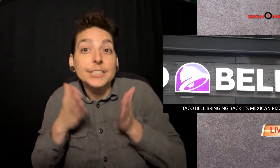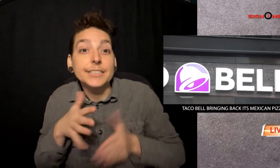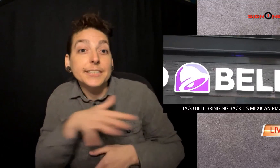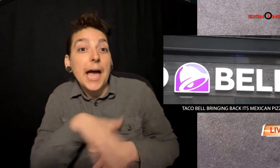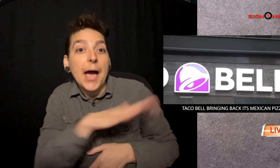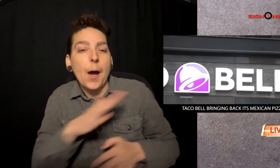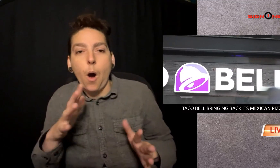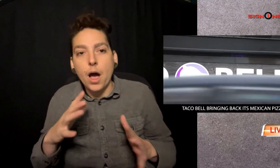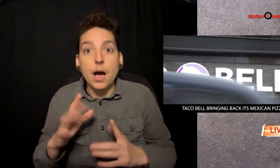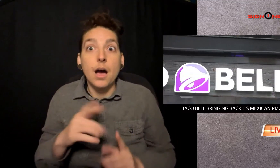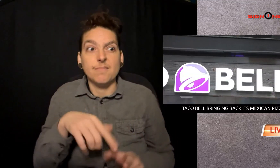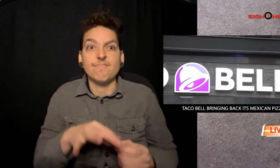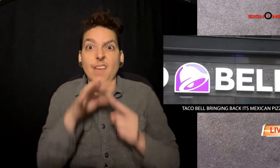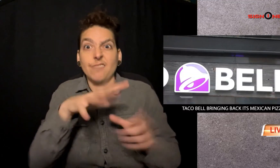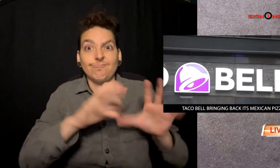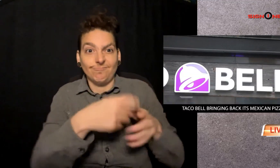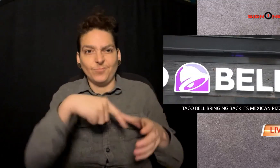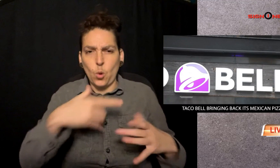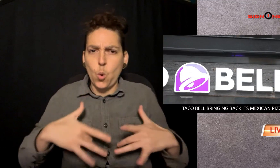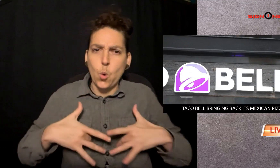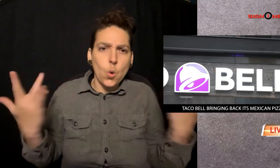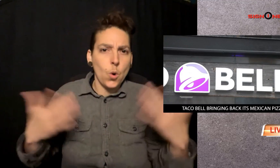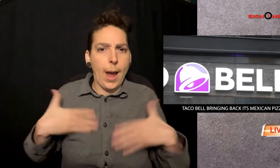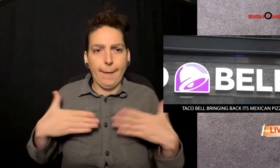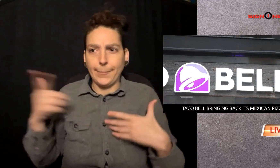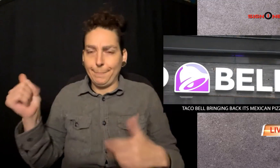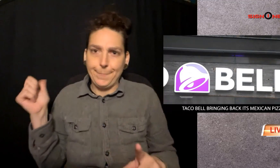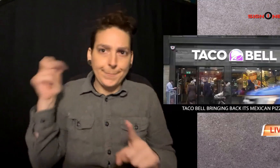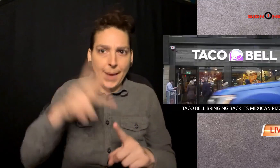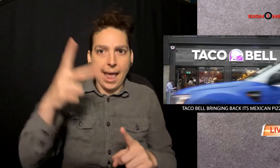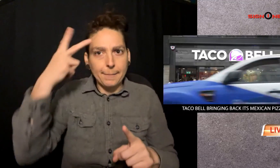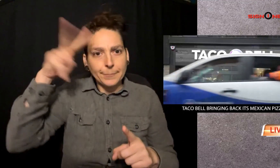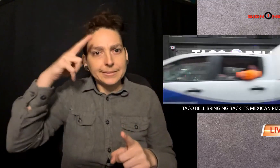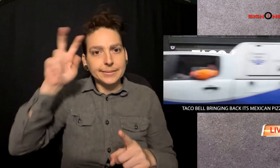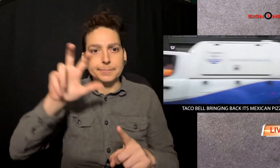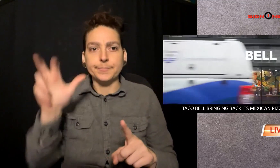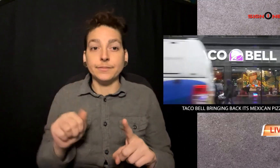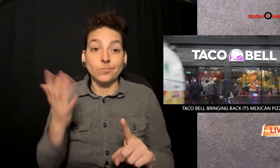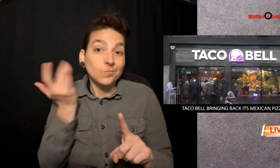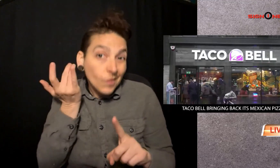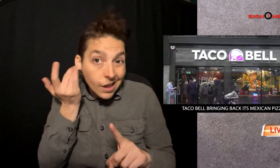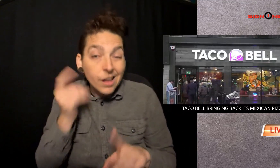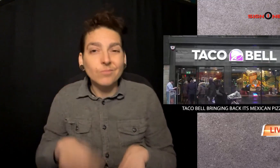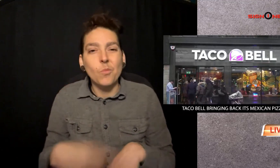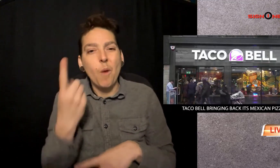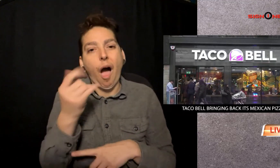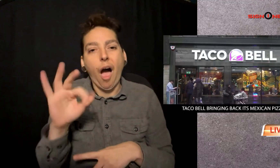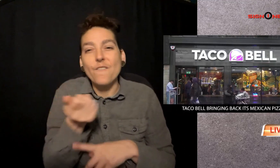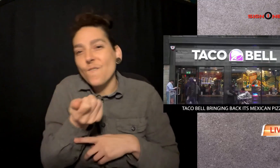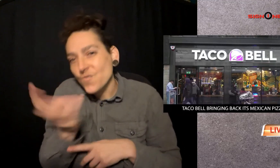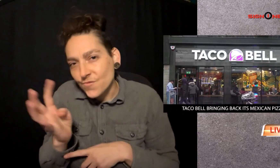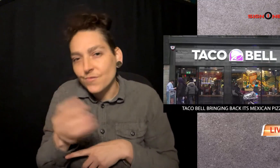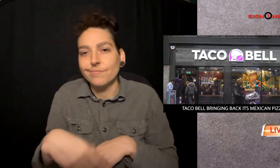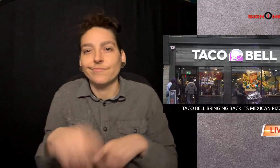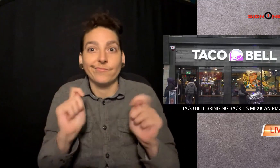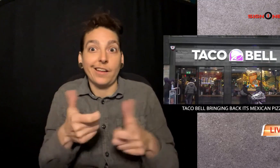Vegetarians are especially happy about the return of Mexican pizza because it's one of the few fast food meals